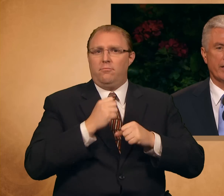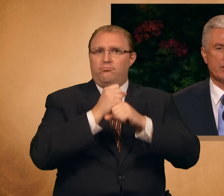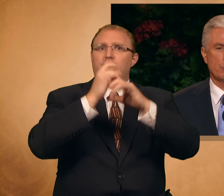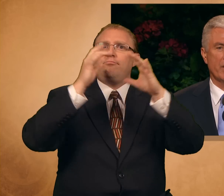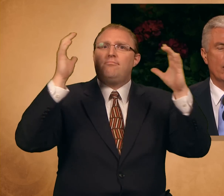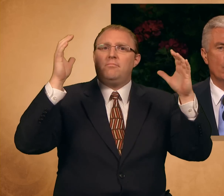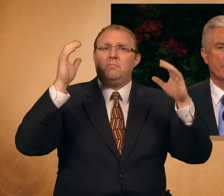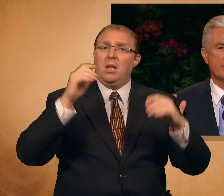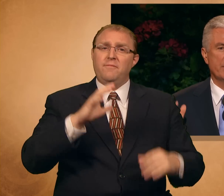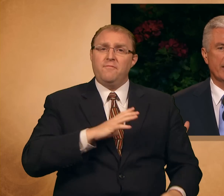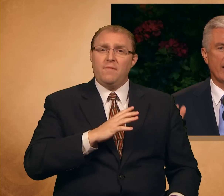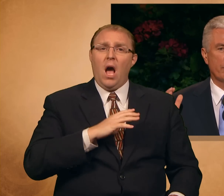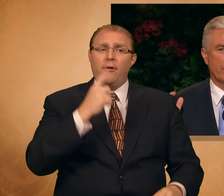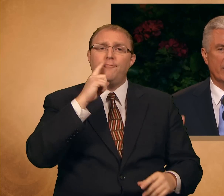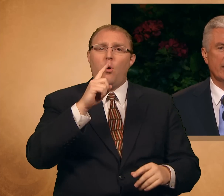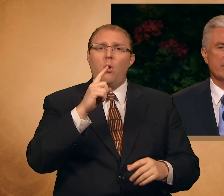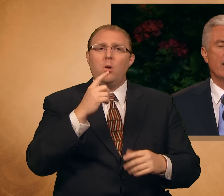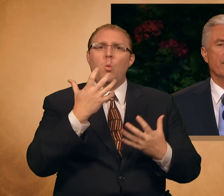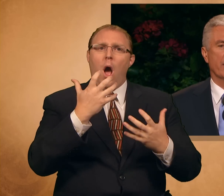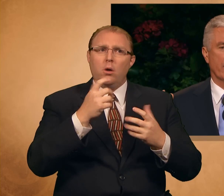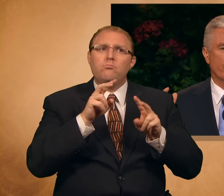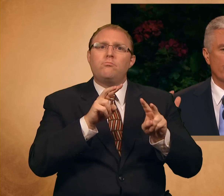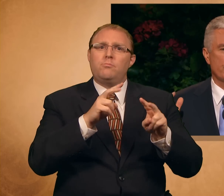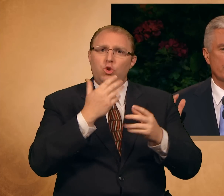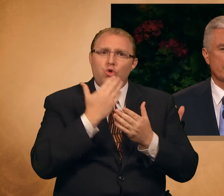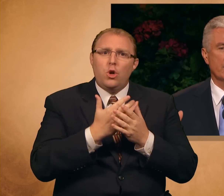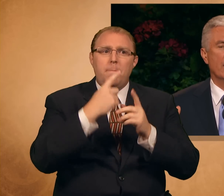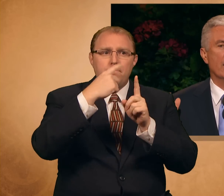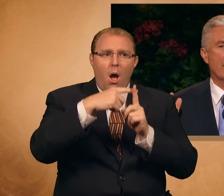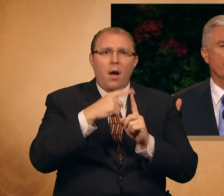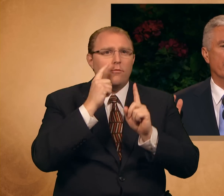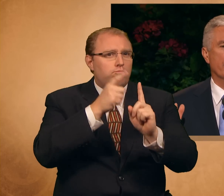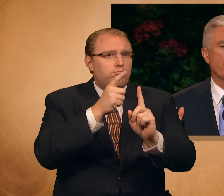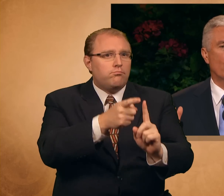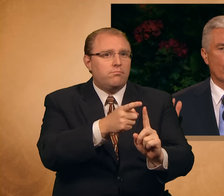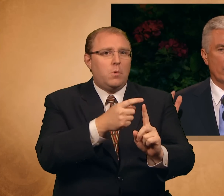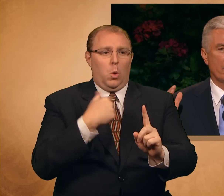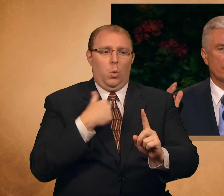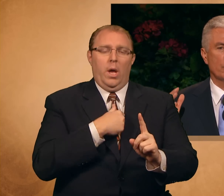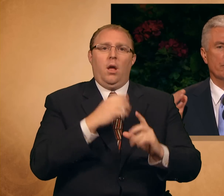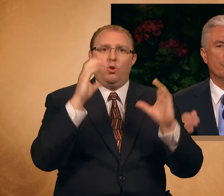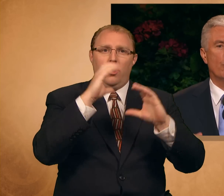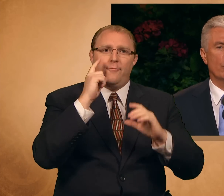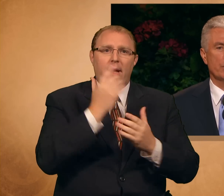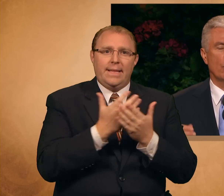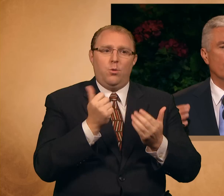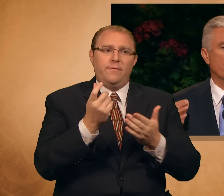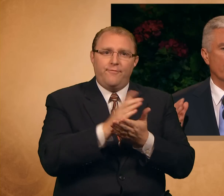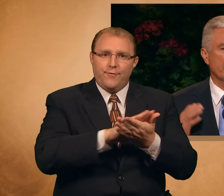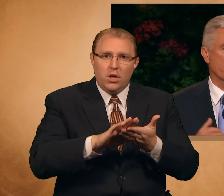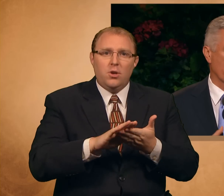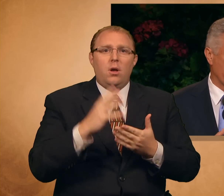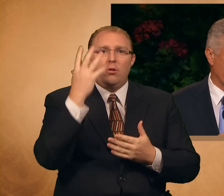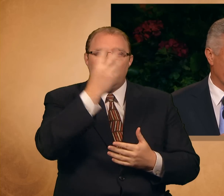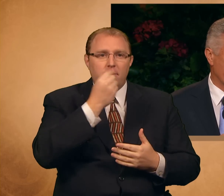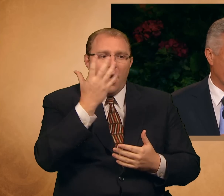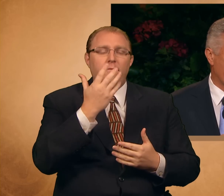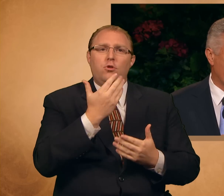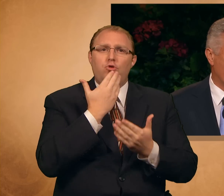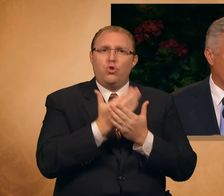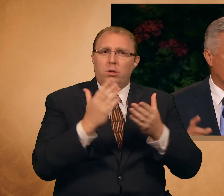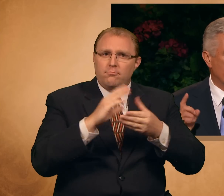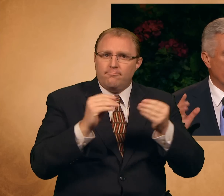yearnings. We hope and seek after things that are virtuous, lovely, or of good report or praiseworthy.